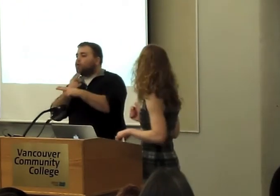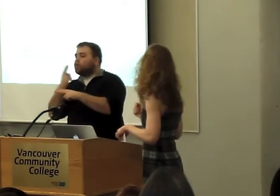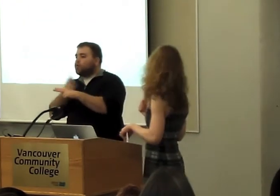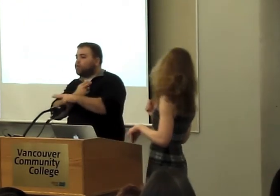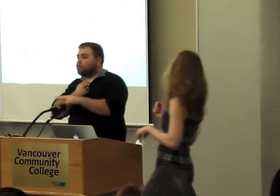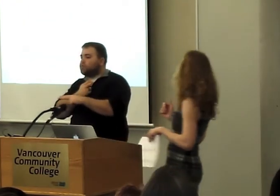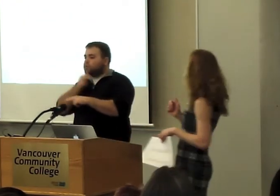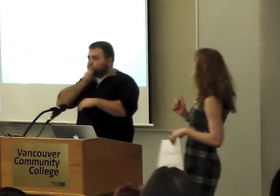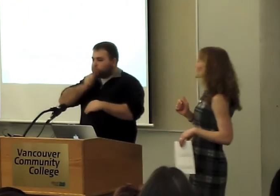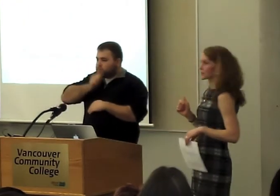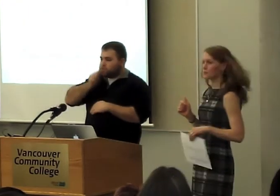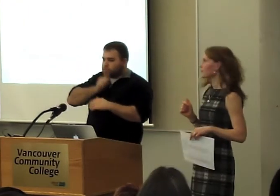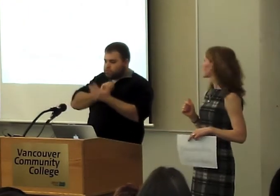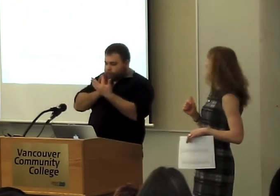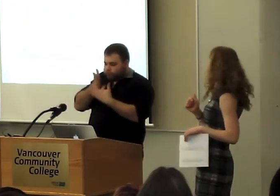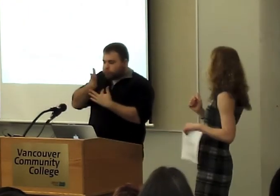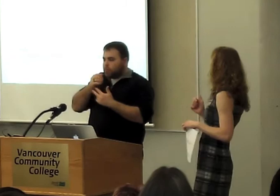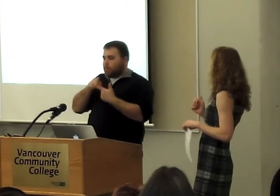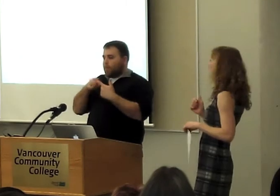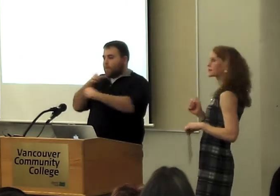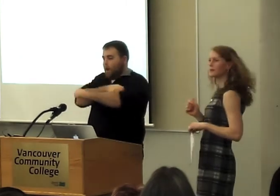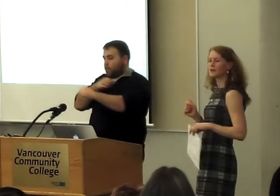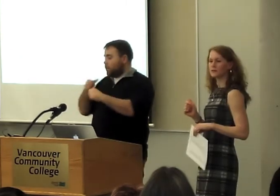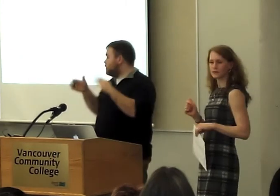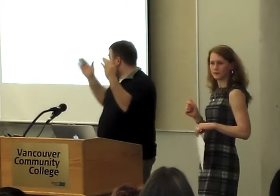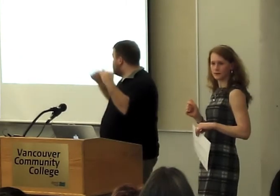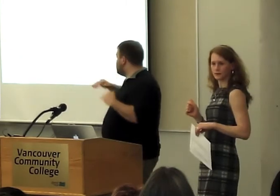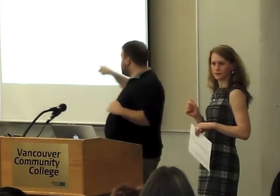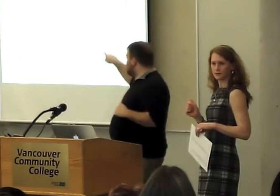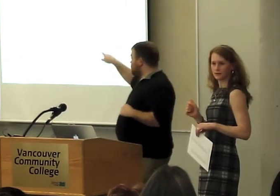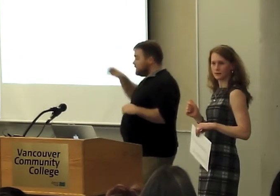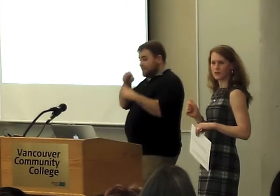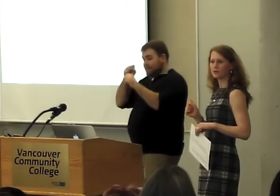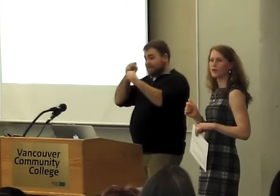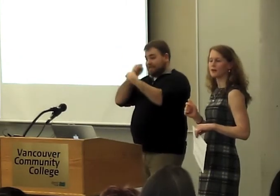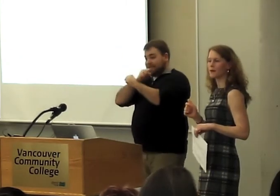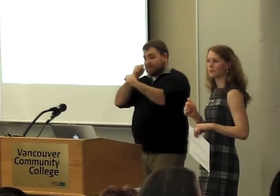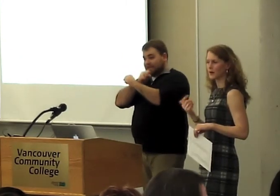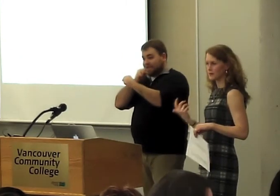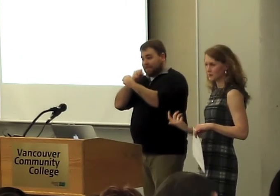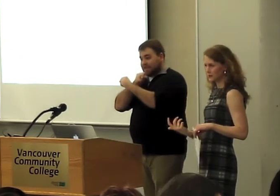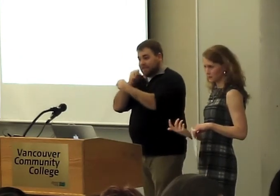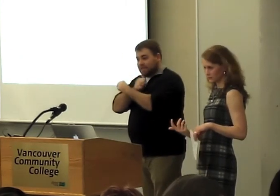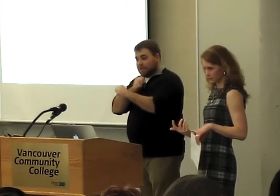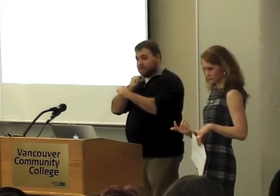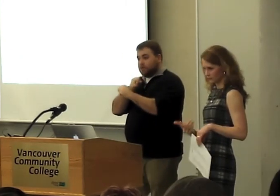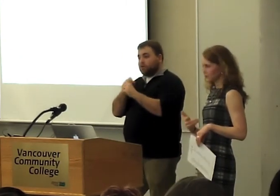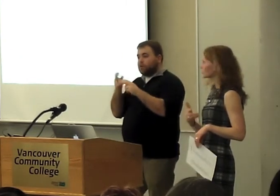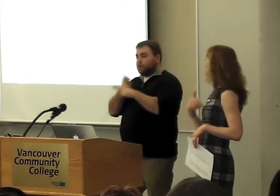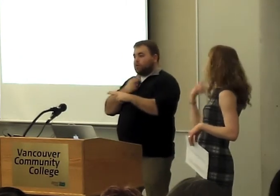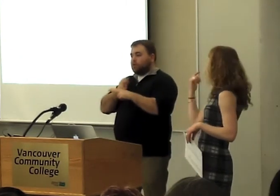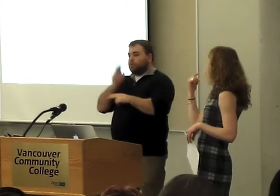ones. statistics, probability, and basketball. What's heroic about basketball?